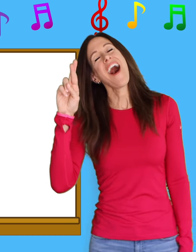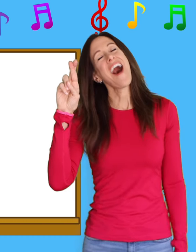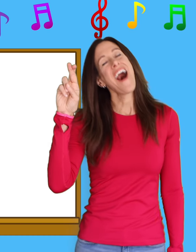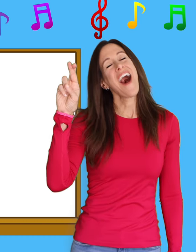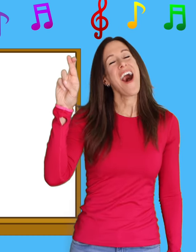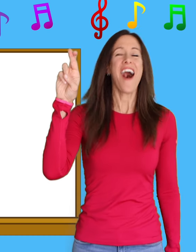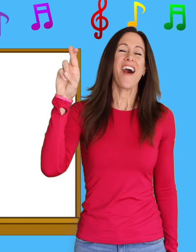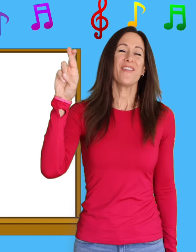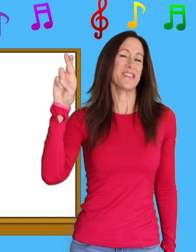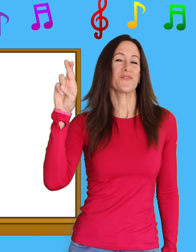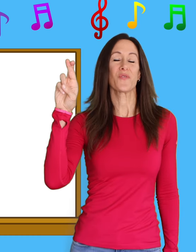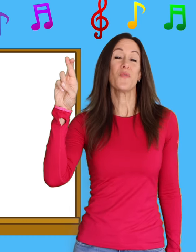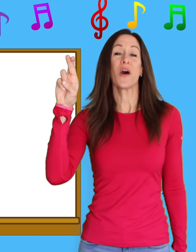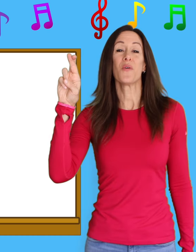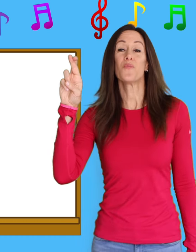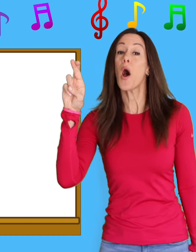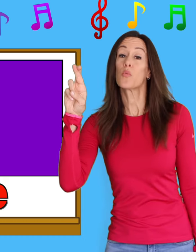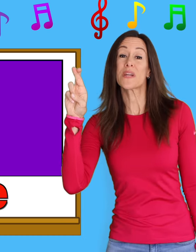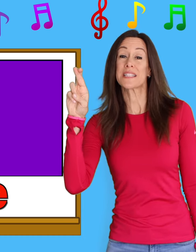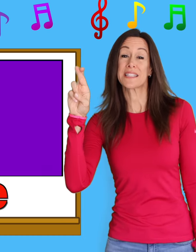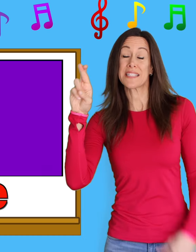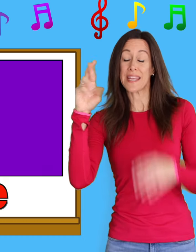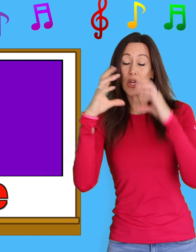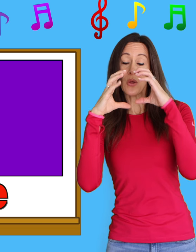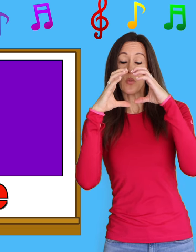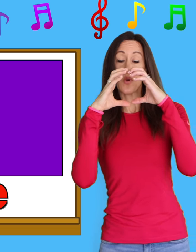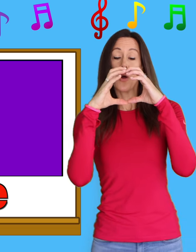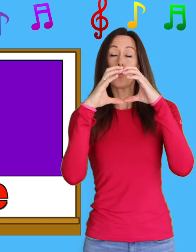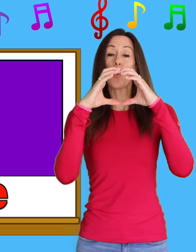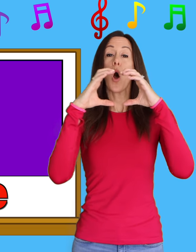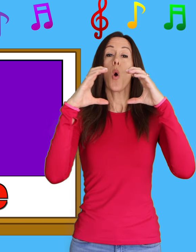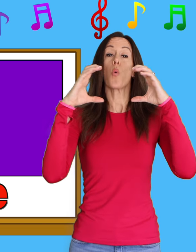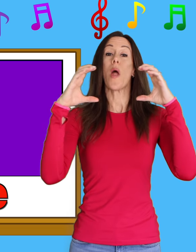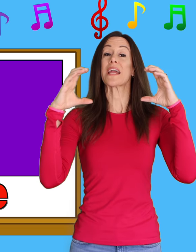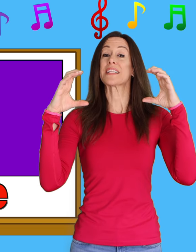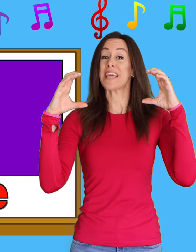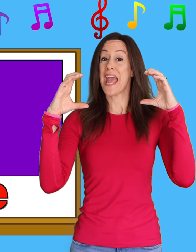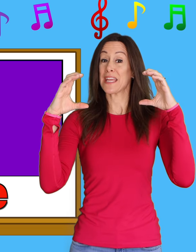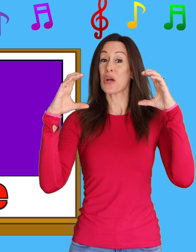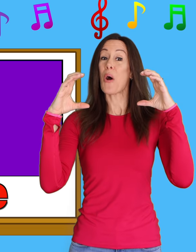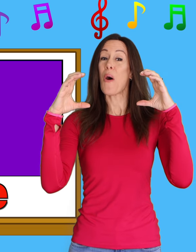is for R-R-Rectangle, R-R-Rectangle